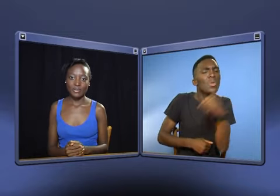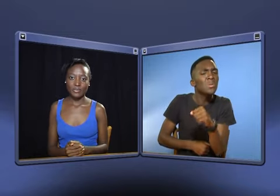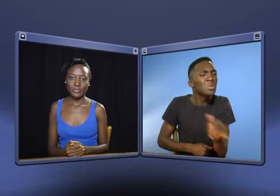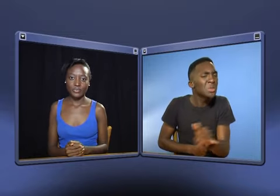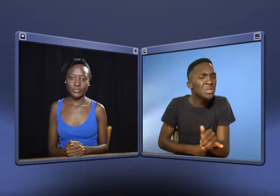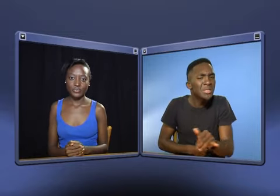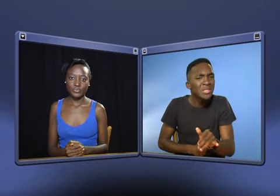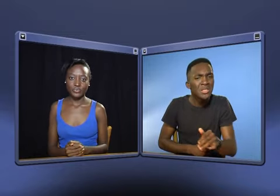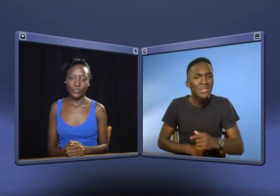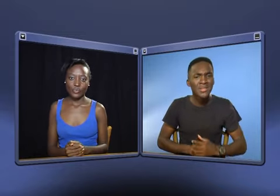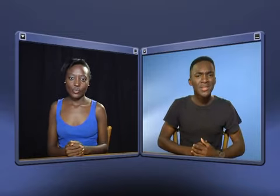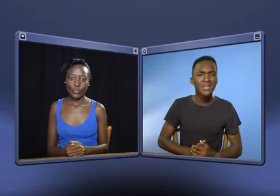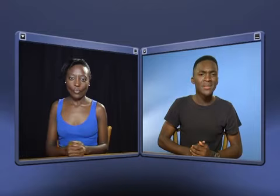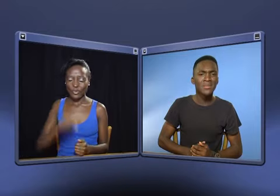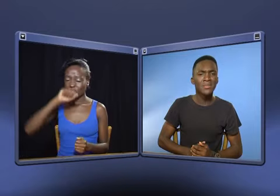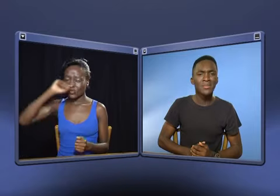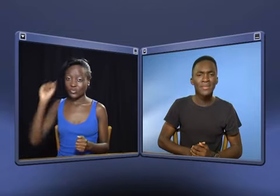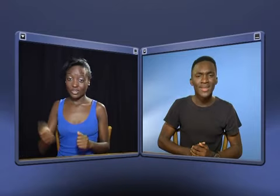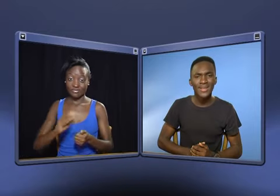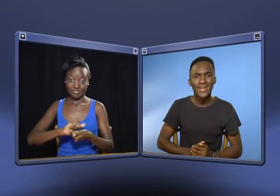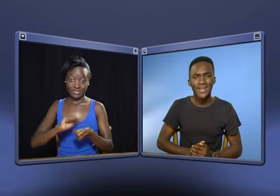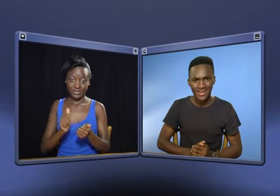I am You are a fan. You are a fan. Let's